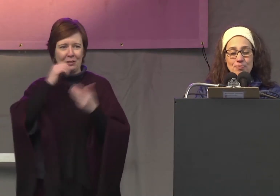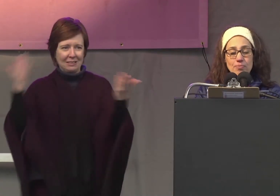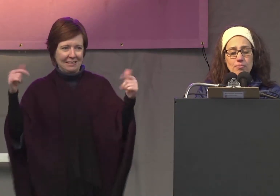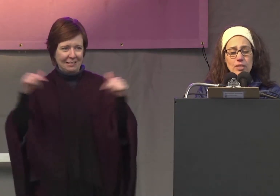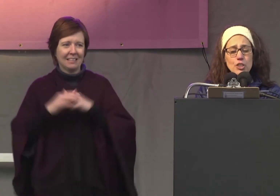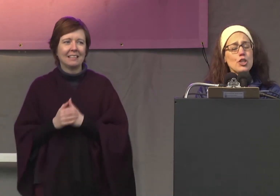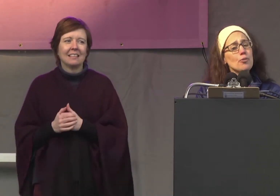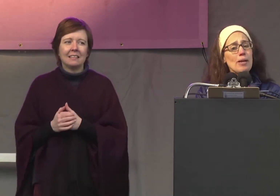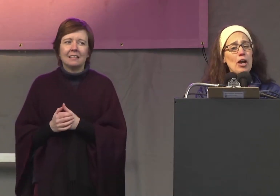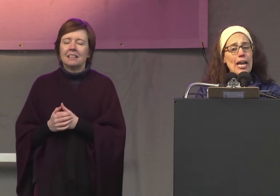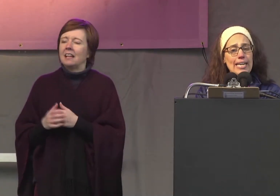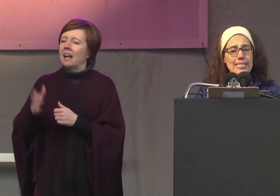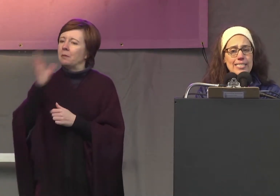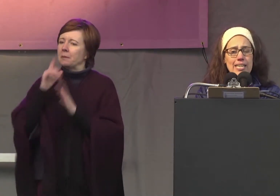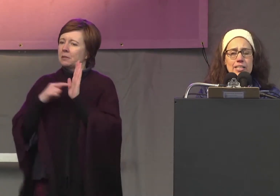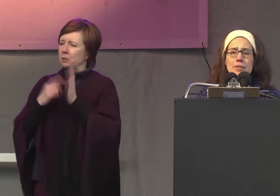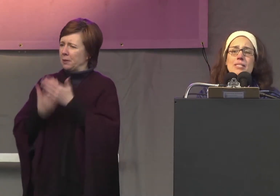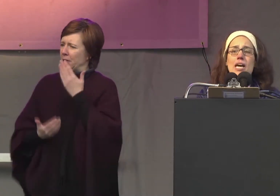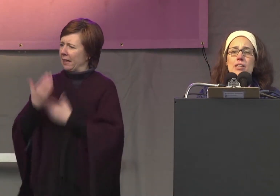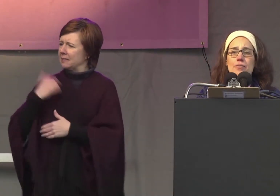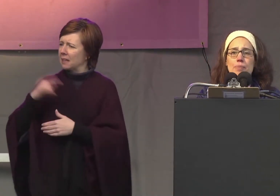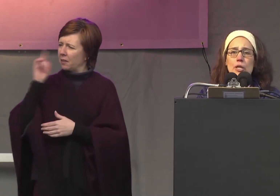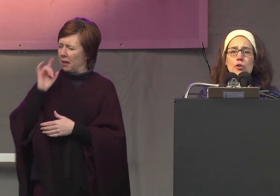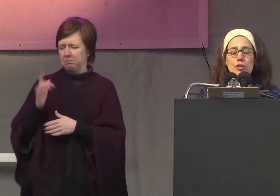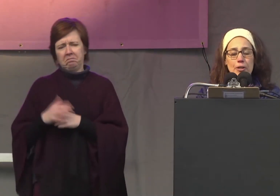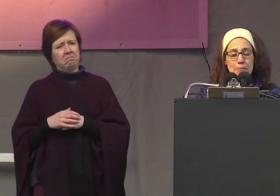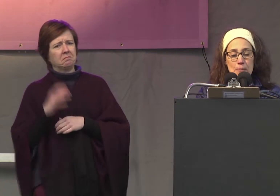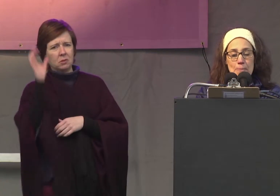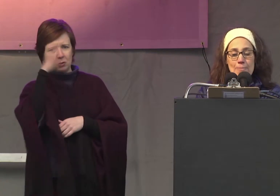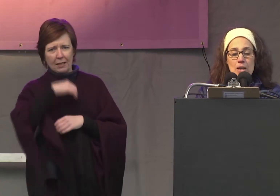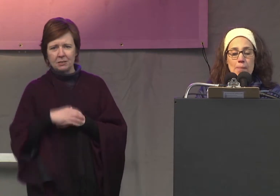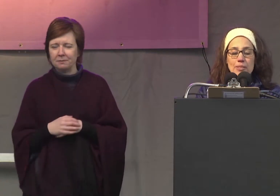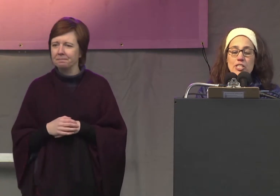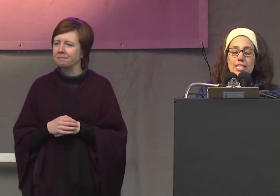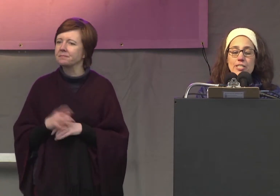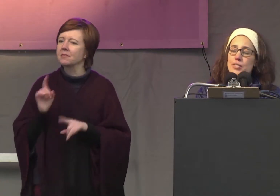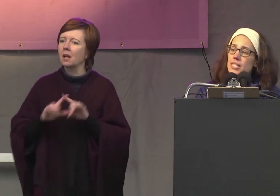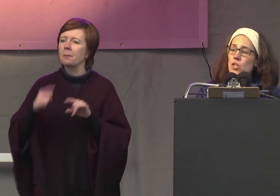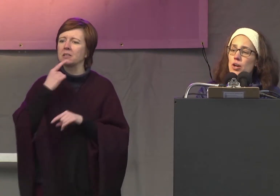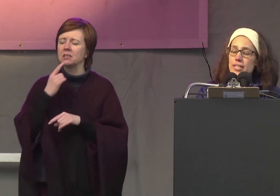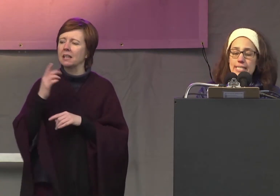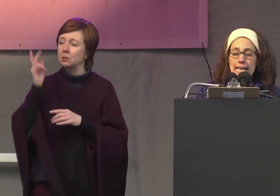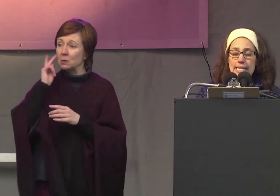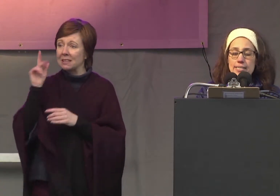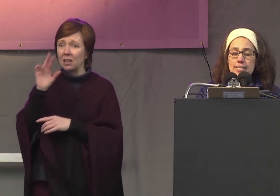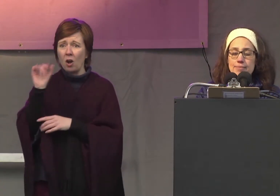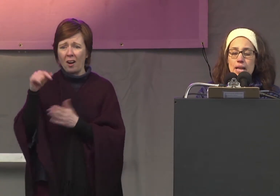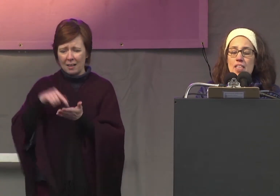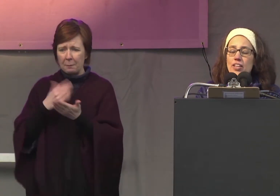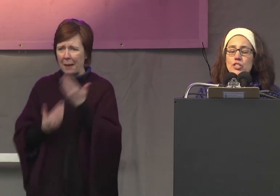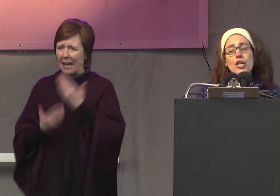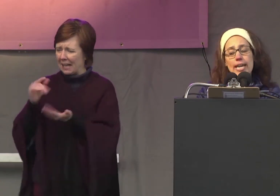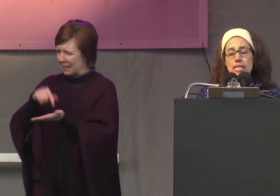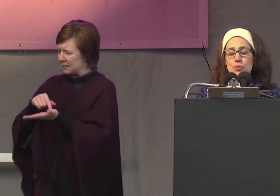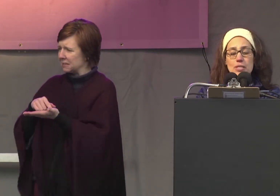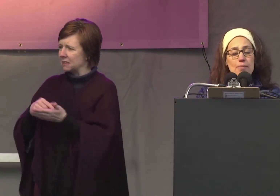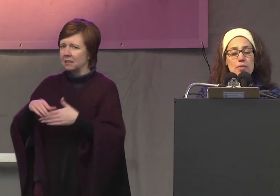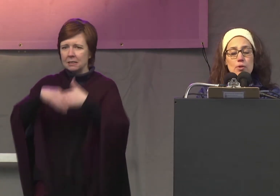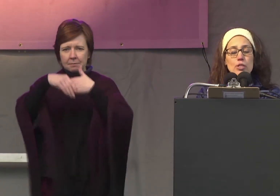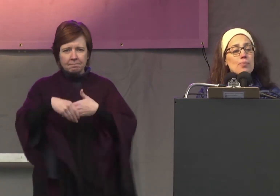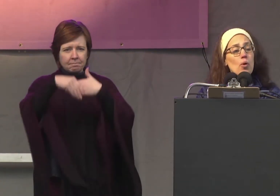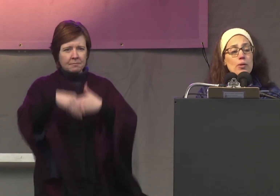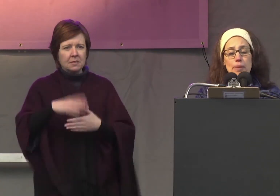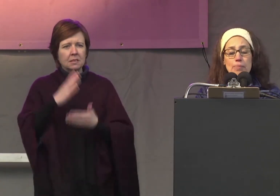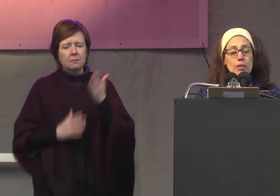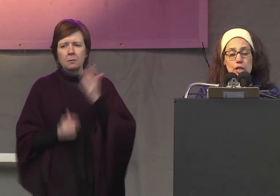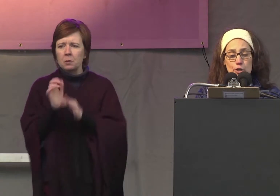showed me her hands and I thought that was kind of peculiar but she said you see Laura these hands they shook hands with some